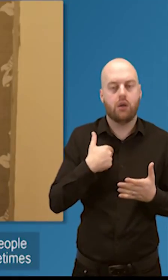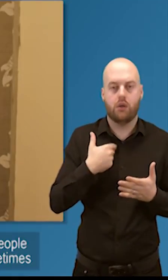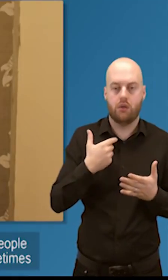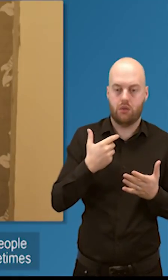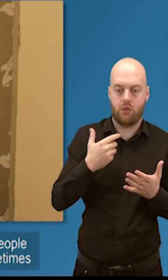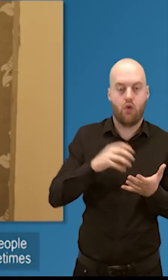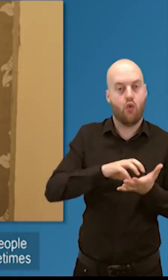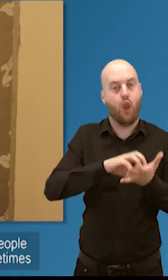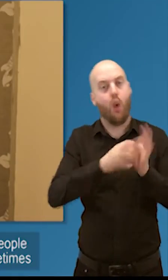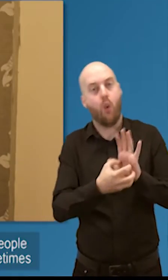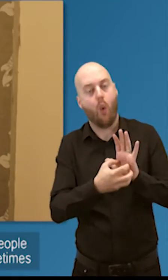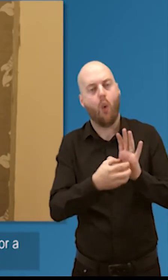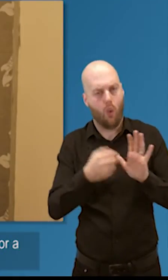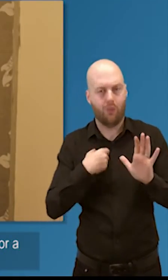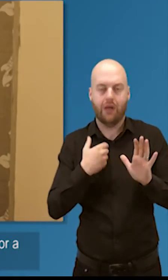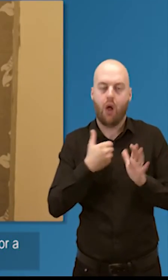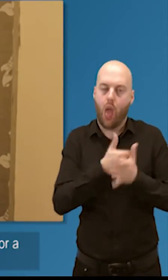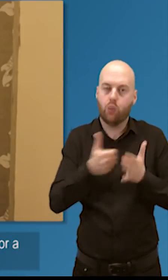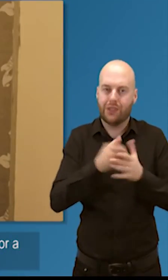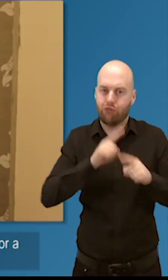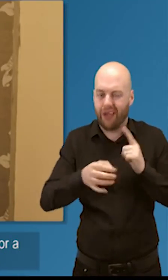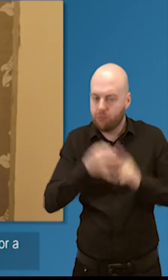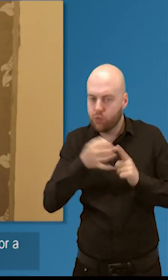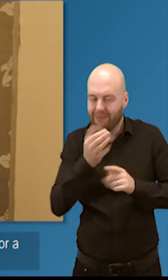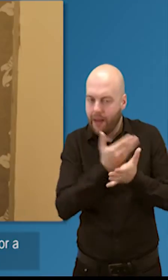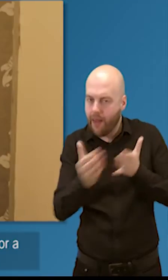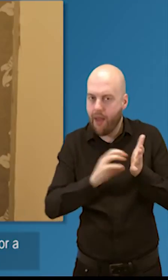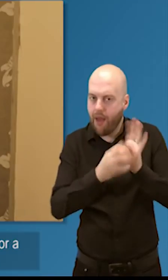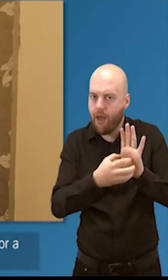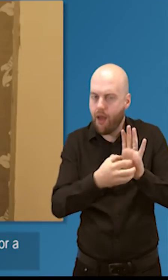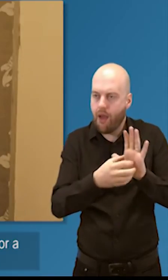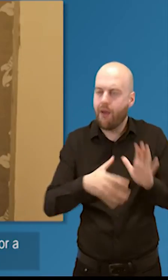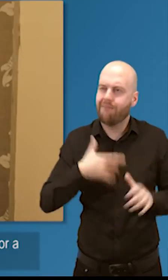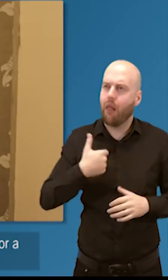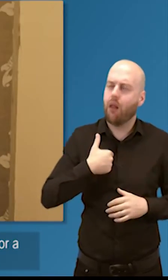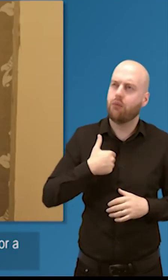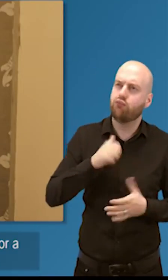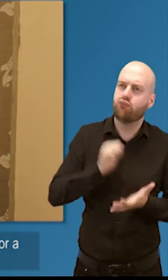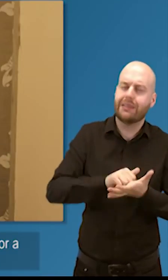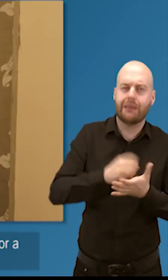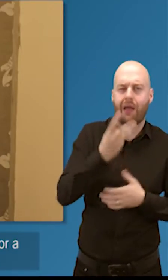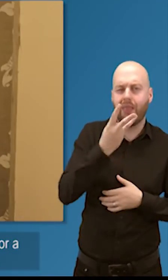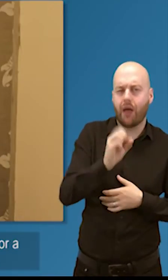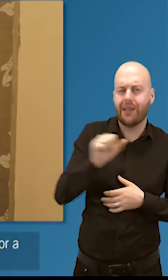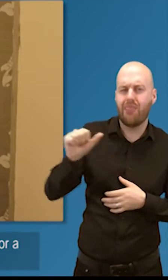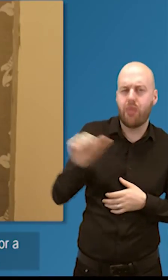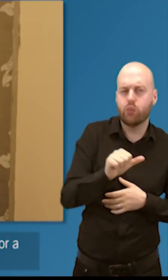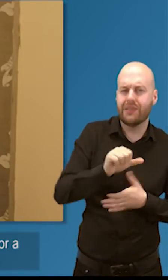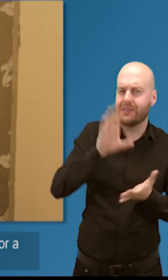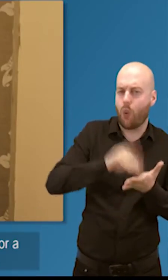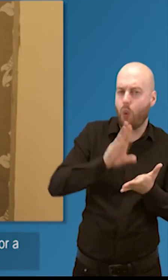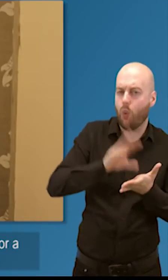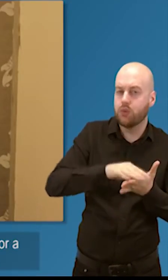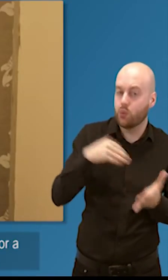it was in a very specific format and sometimes the format didn't fit with if you had a particular flyer or a different kind of publication